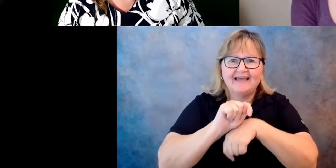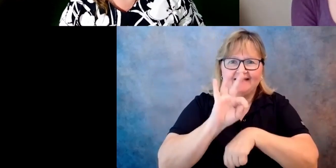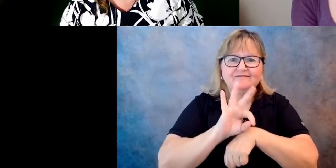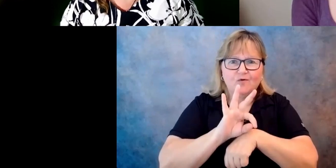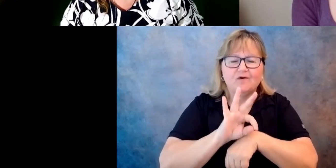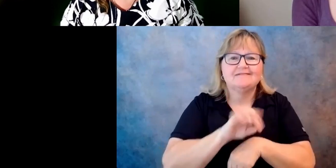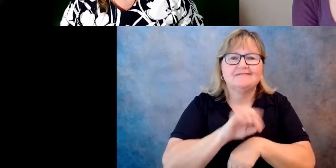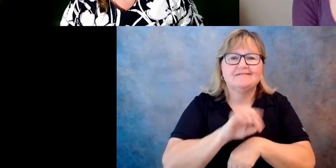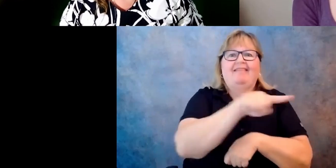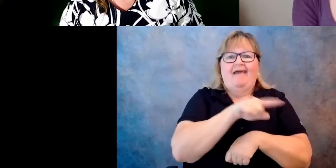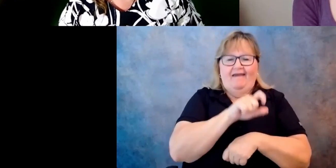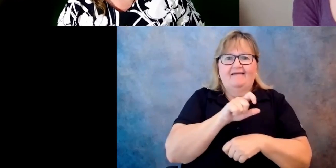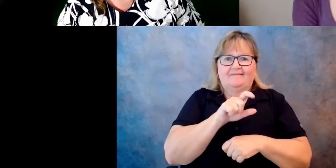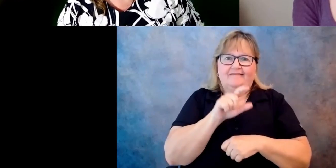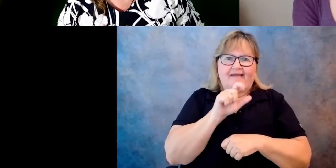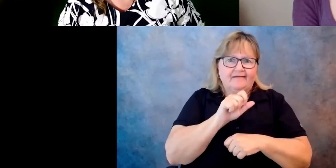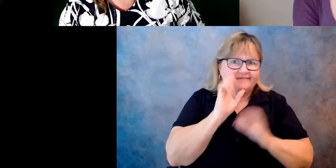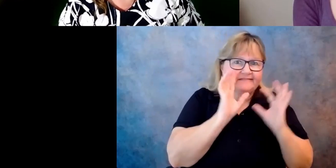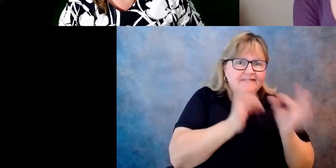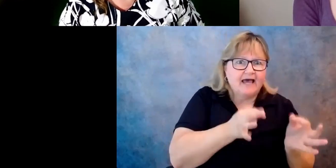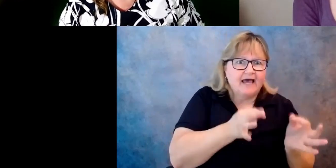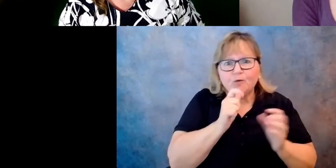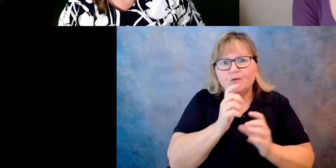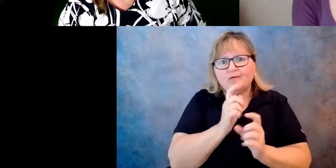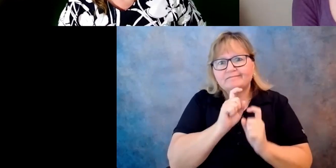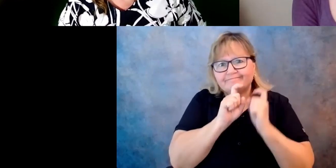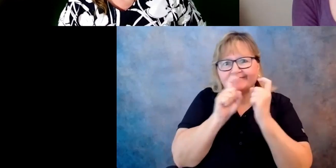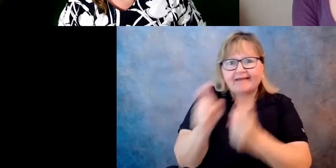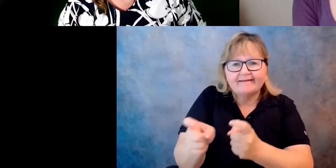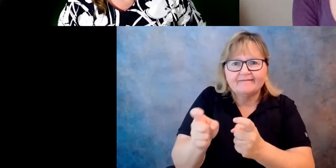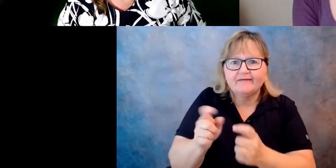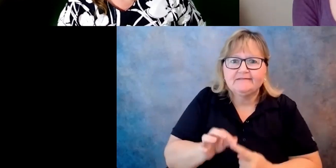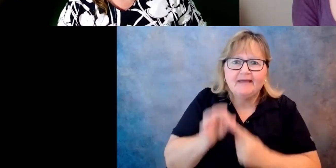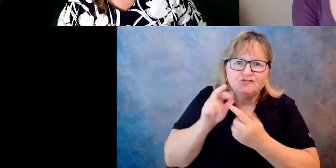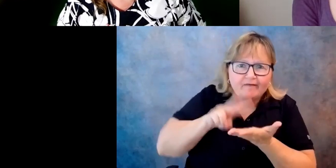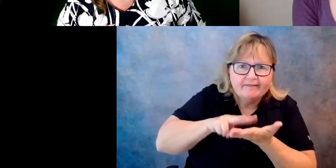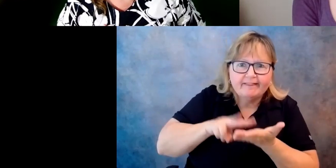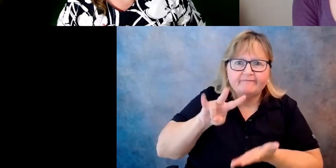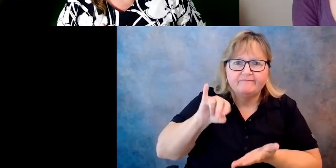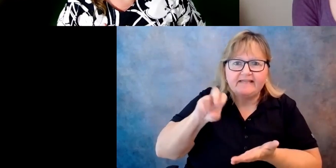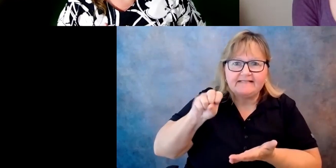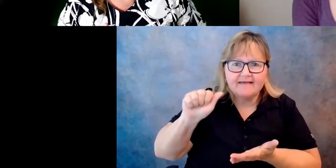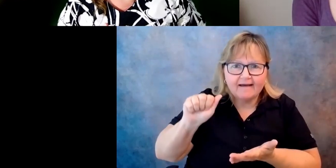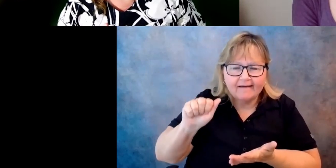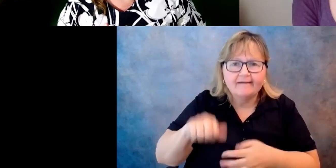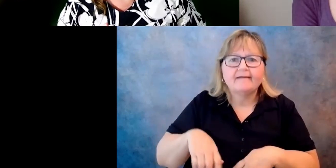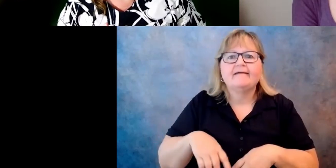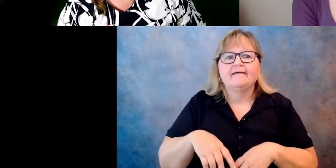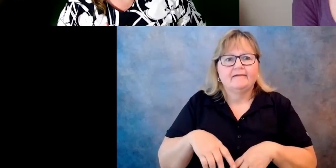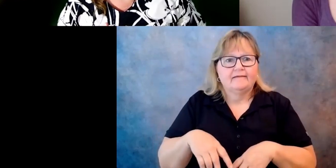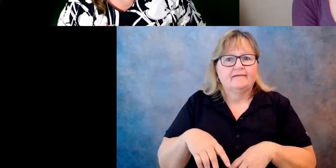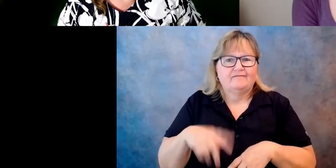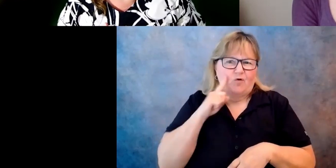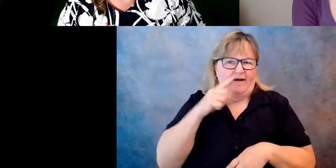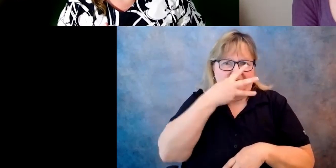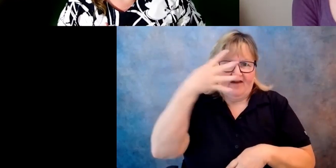who gets a P2 visa or a special immigrant visa. Um, we were concerned that,